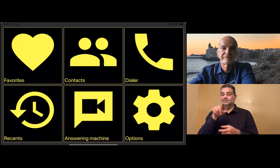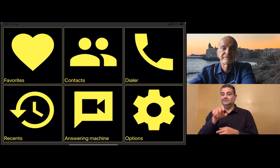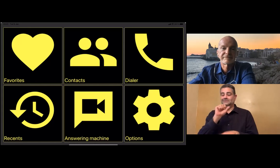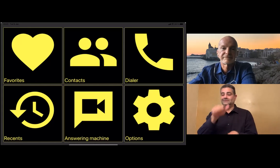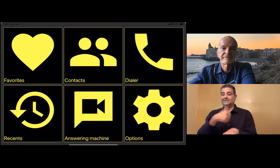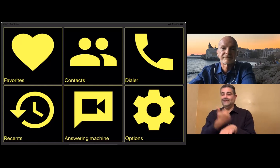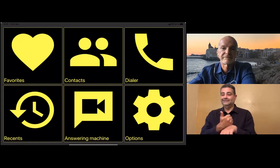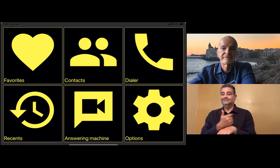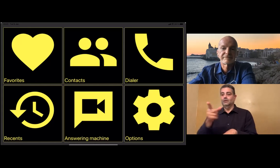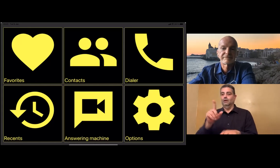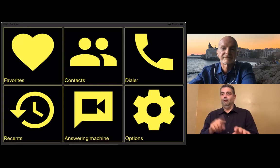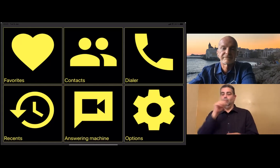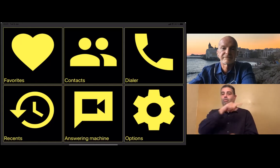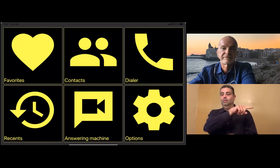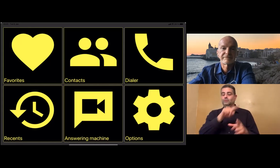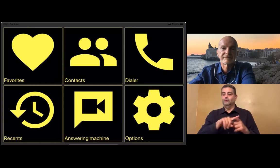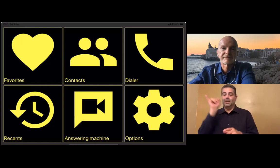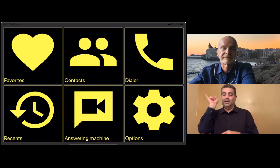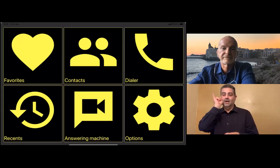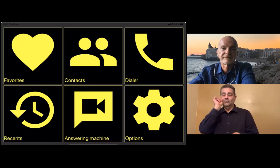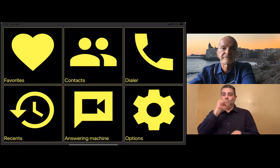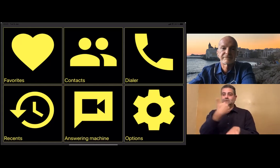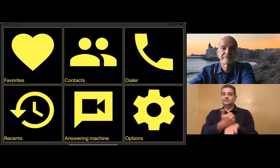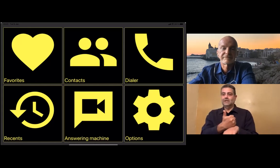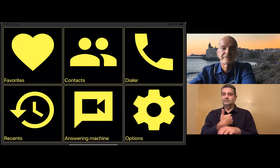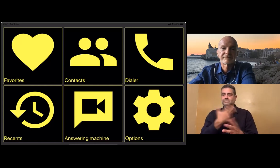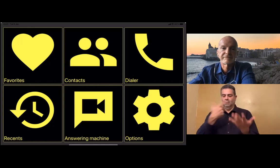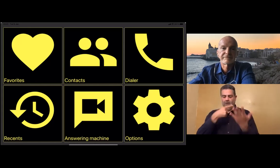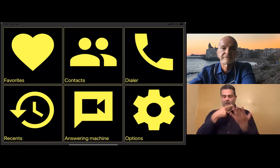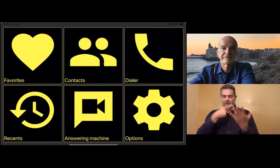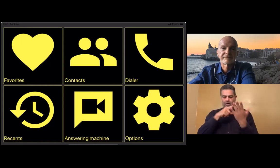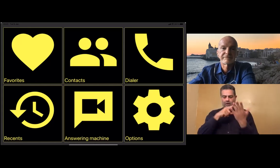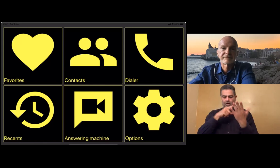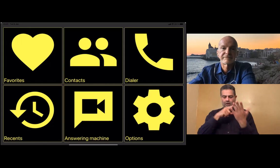But when I was working with individuals and training them on how to use the app.